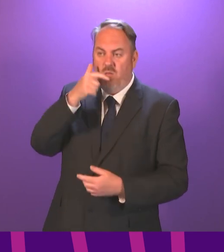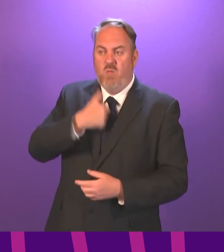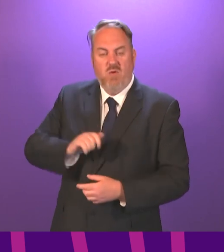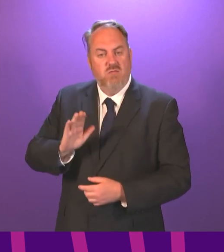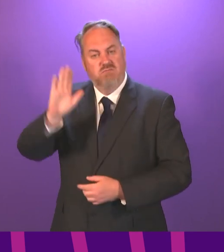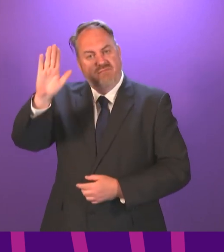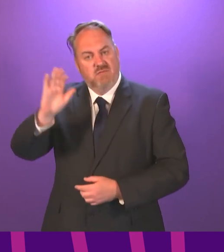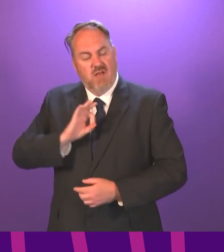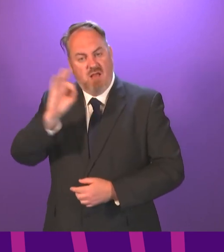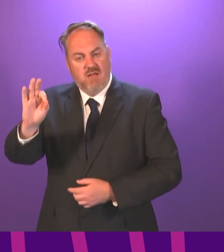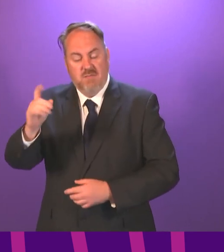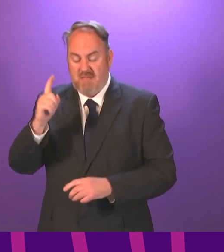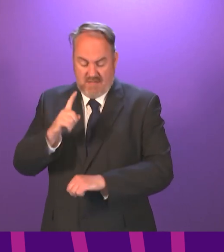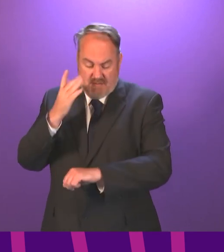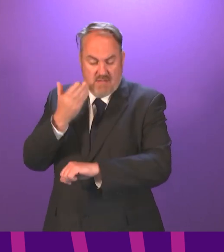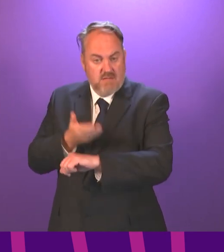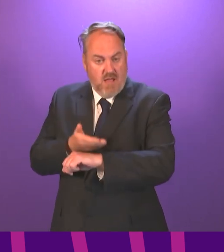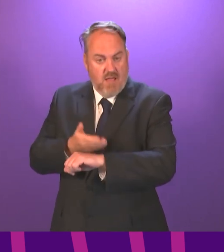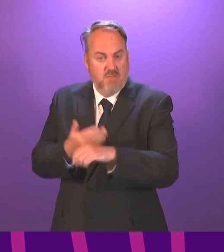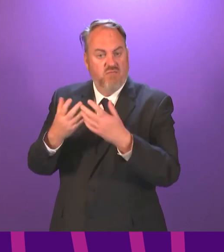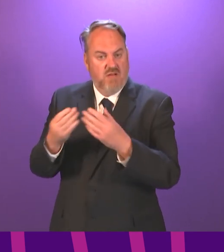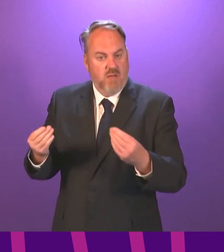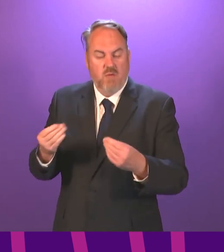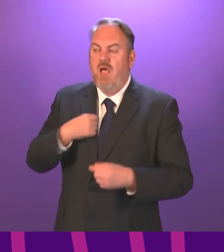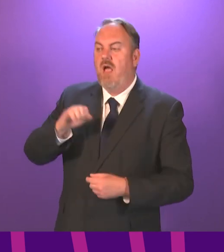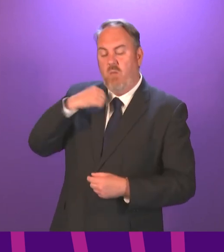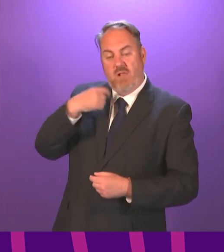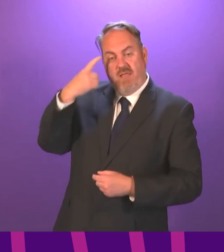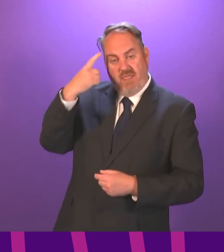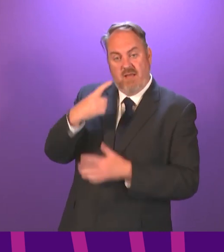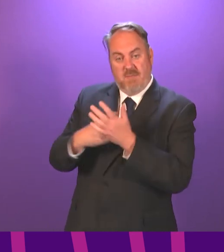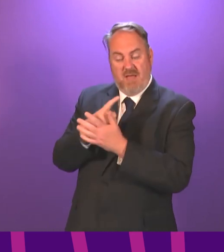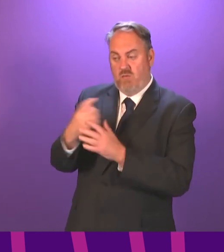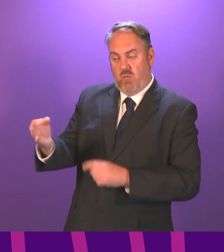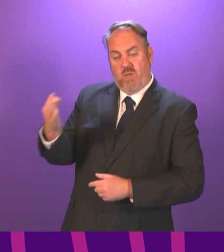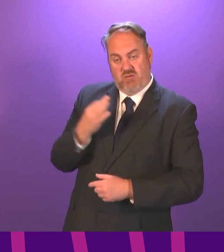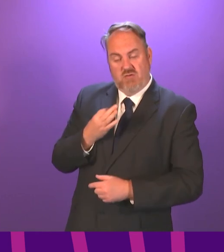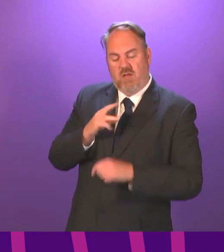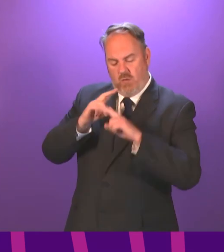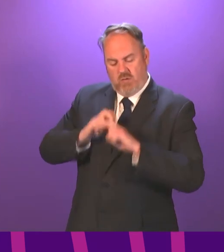indeed bite into time, but I will certainly give his comments full consideration. Thank you very much indeed.